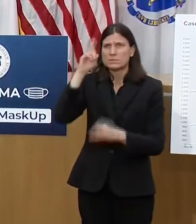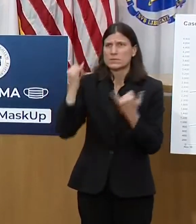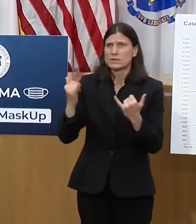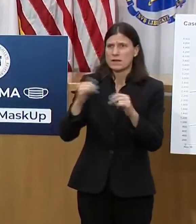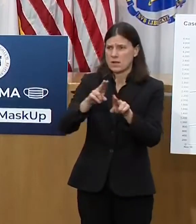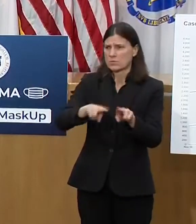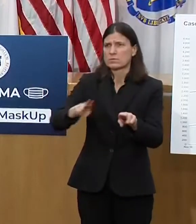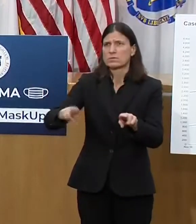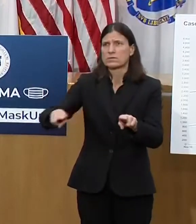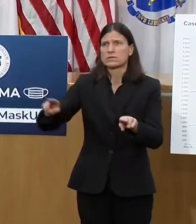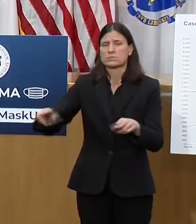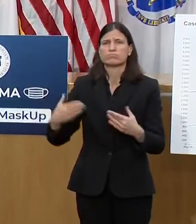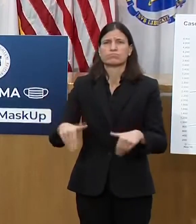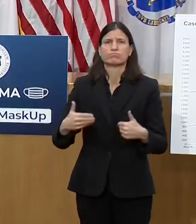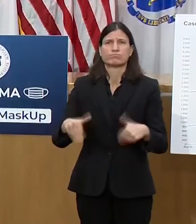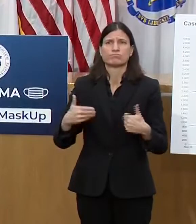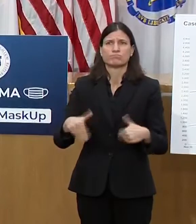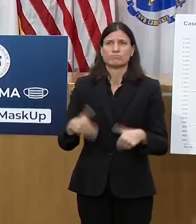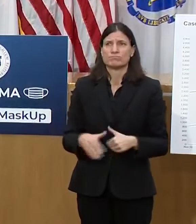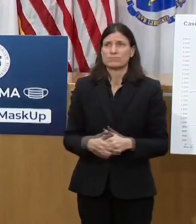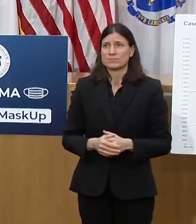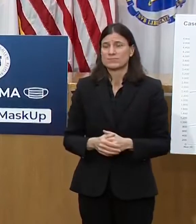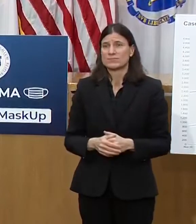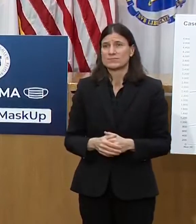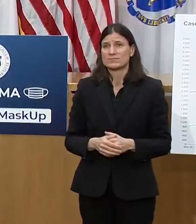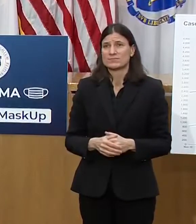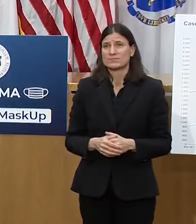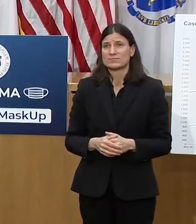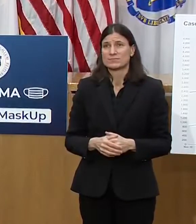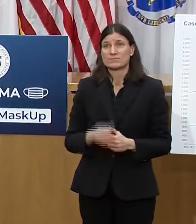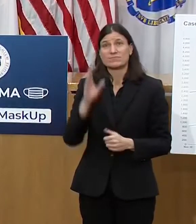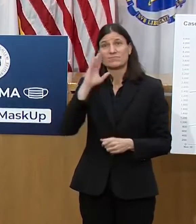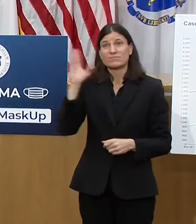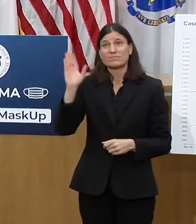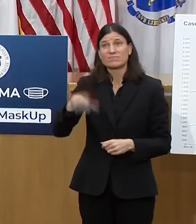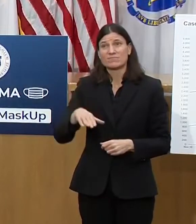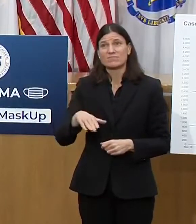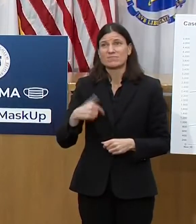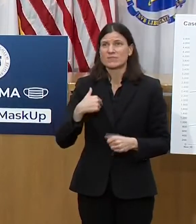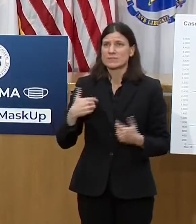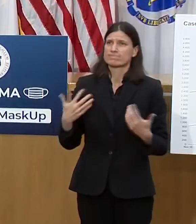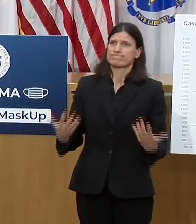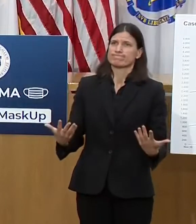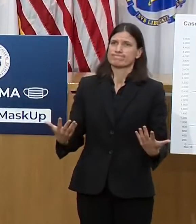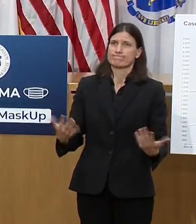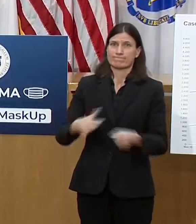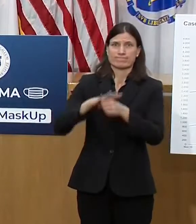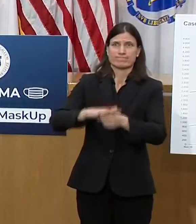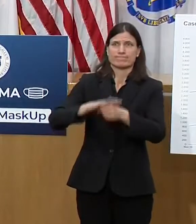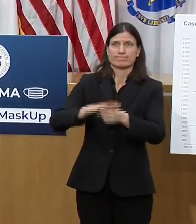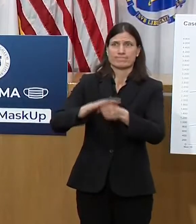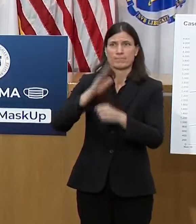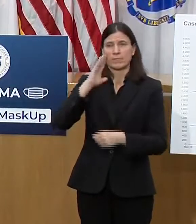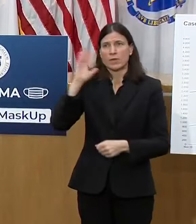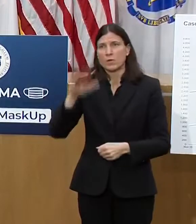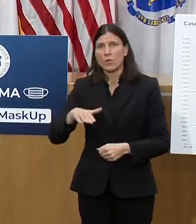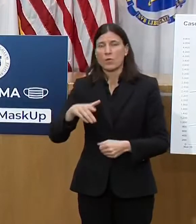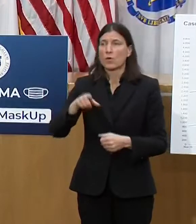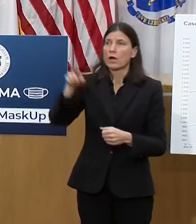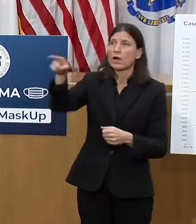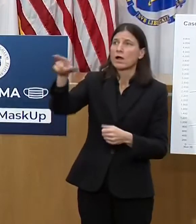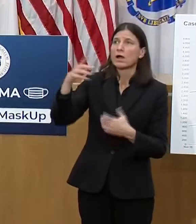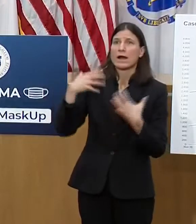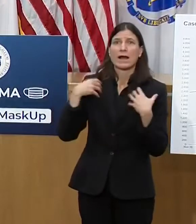data trends and has put a significant strain on our health care community. The 10 days before